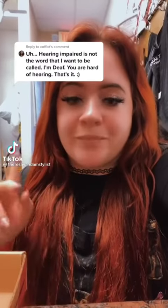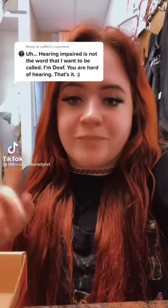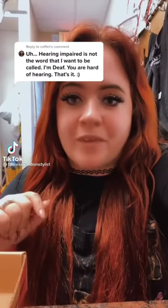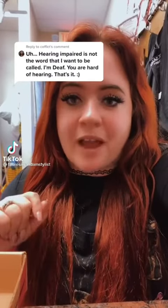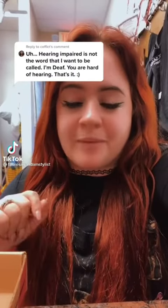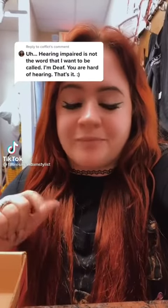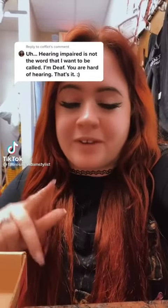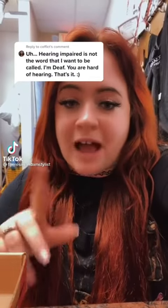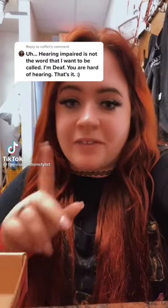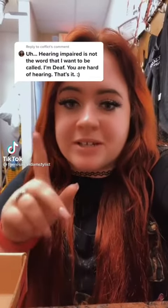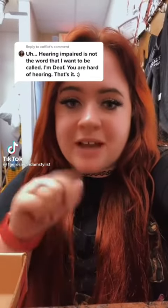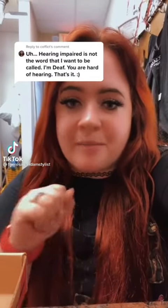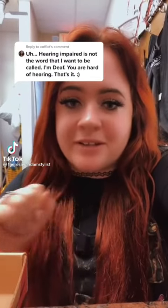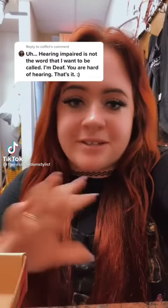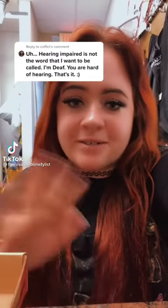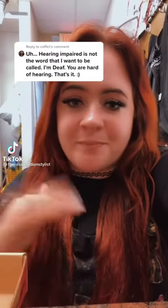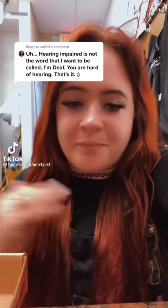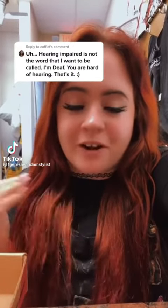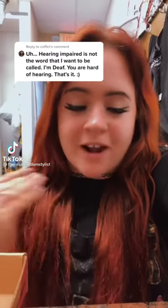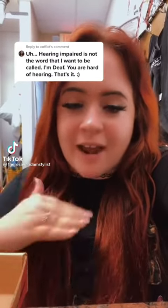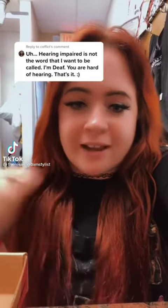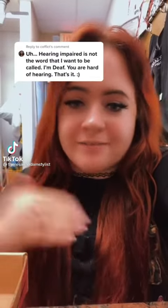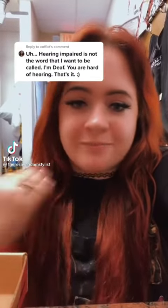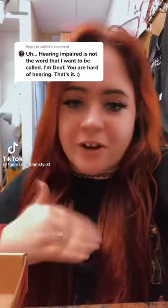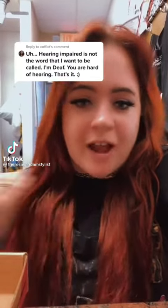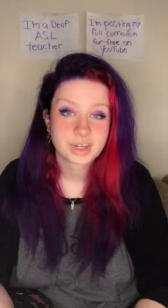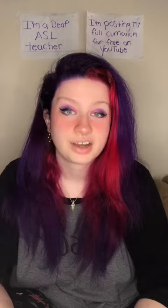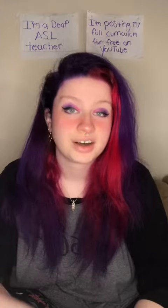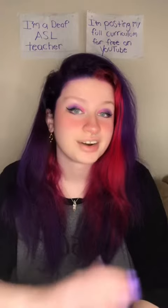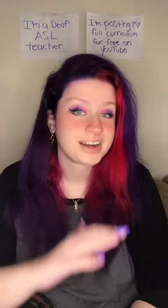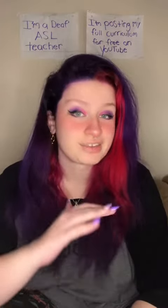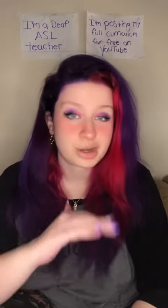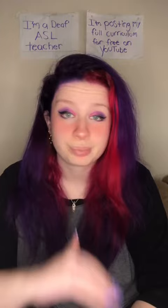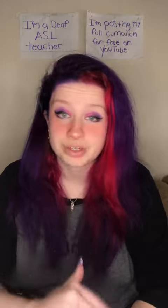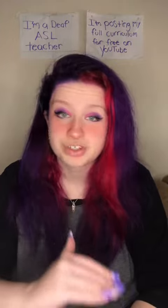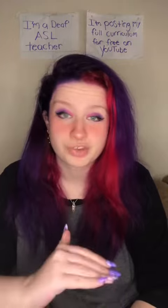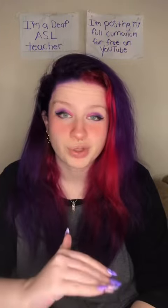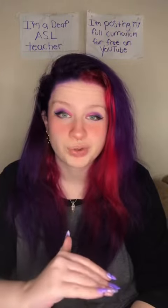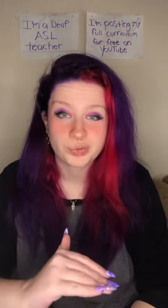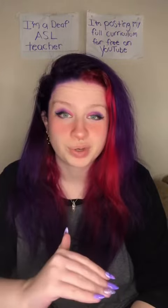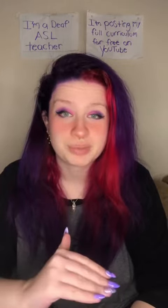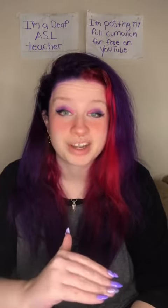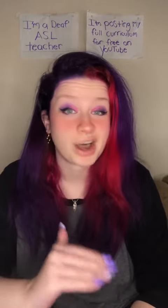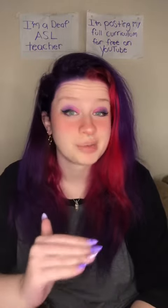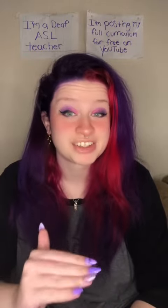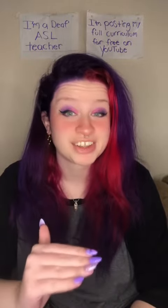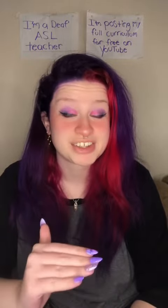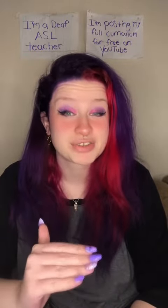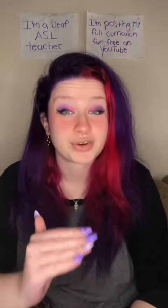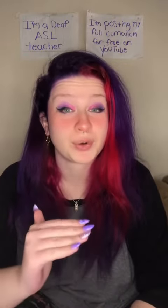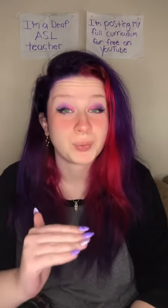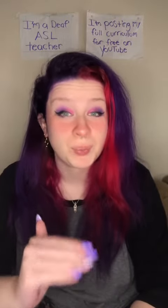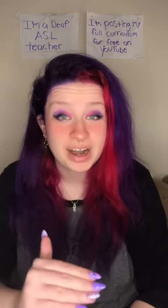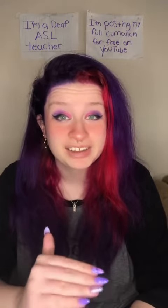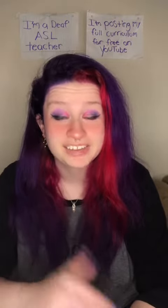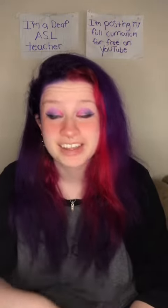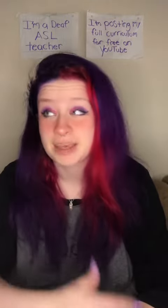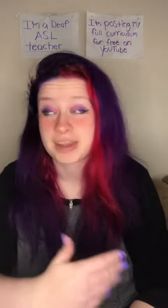Okay, no. These comments, they're not it. They're not it. Alright, I've had a bunch of y'all who wanted me to comment on this for a while. I keep getting